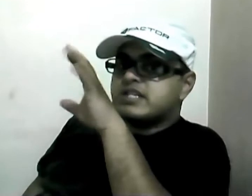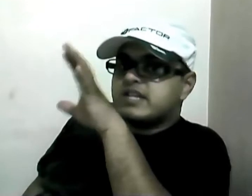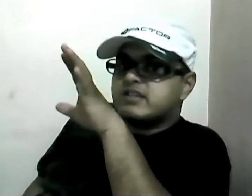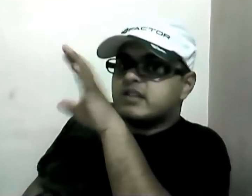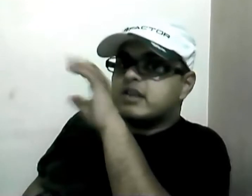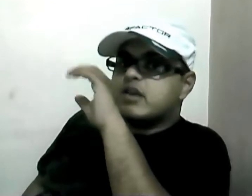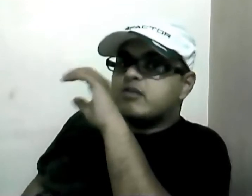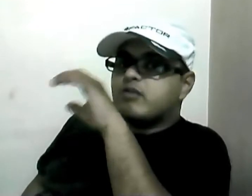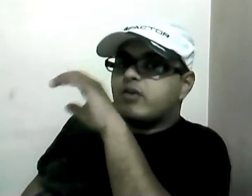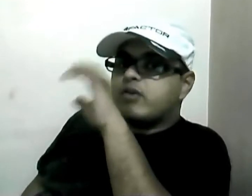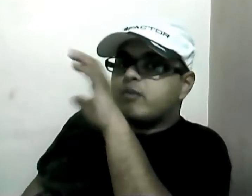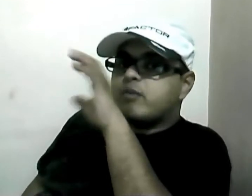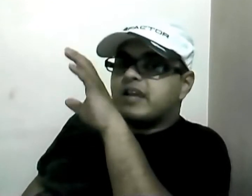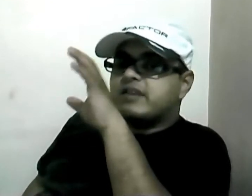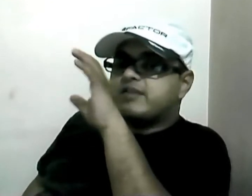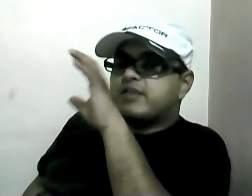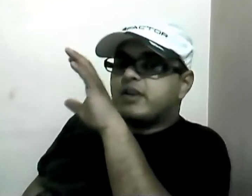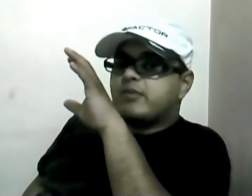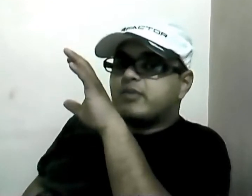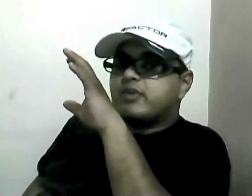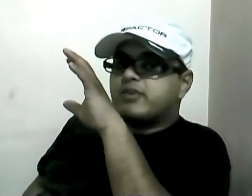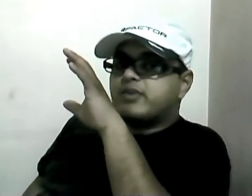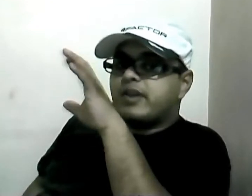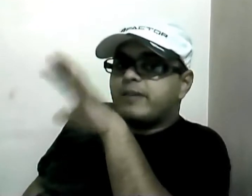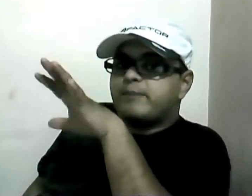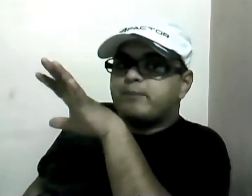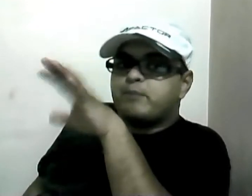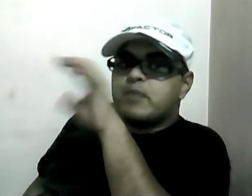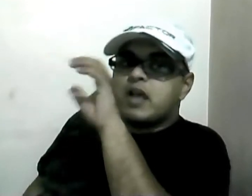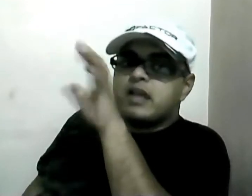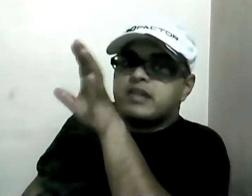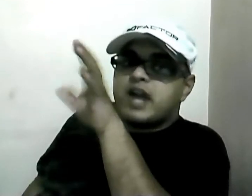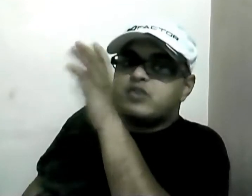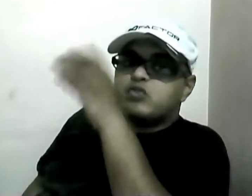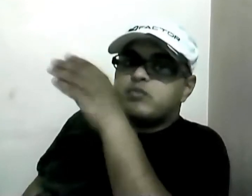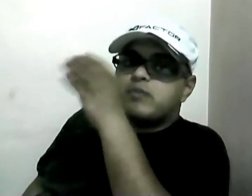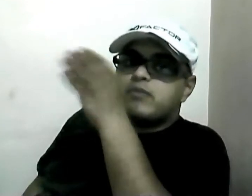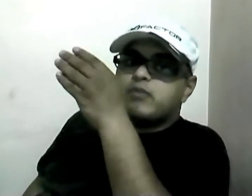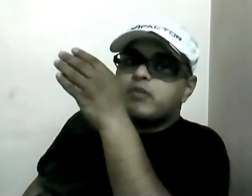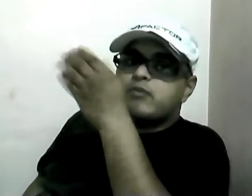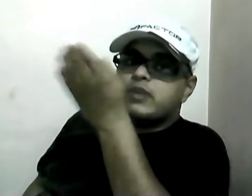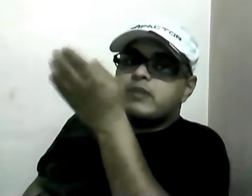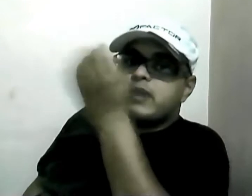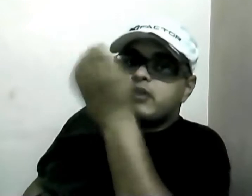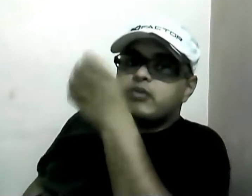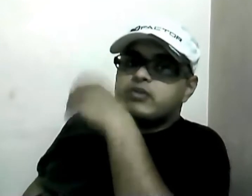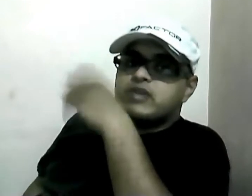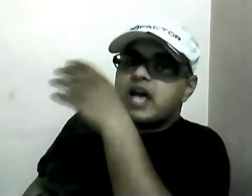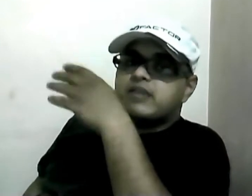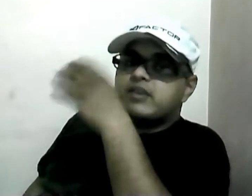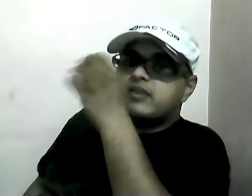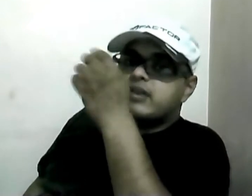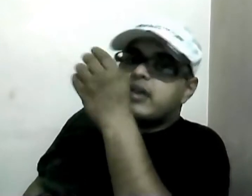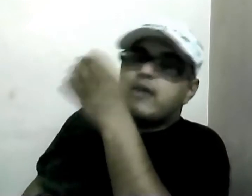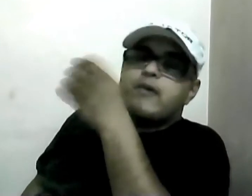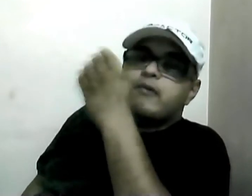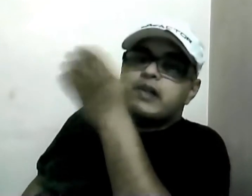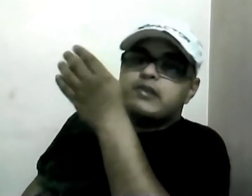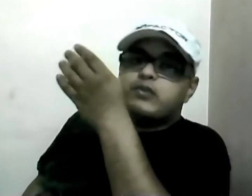Excel for complex data processing that should be performed with a better tool. SaaS is well suited